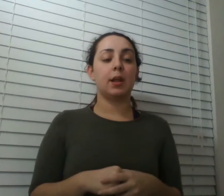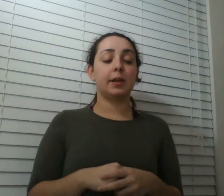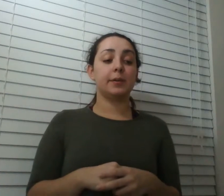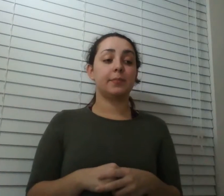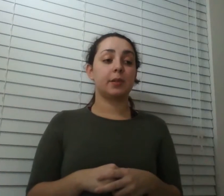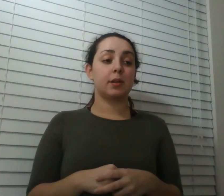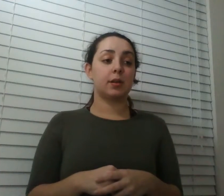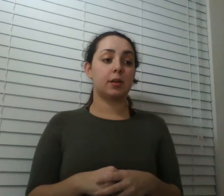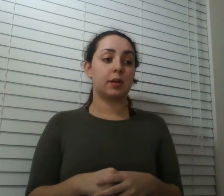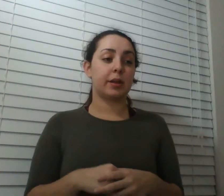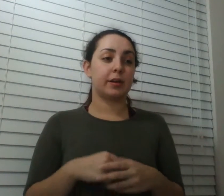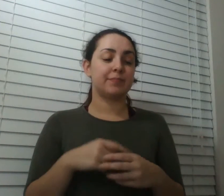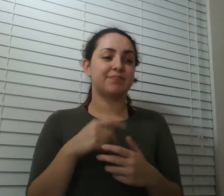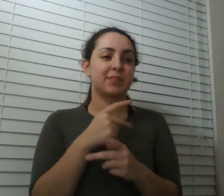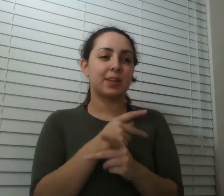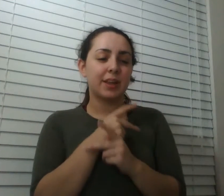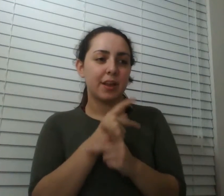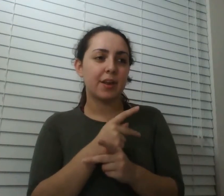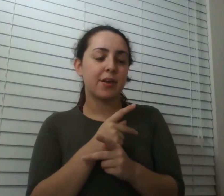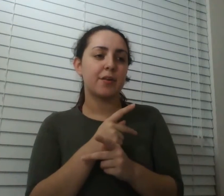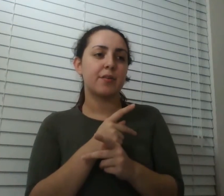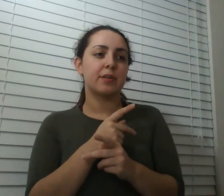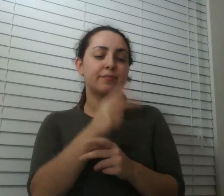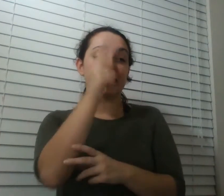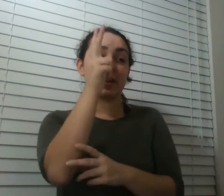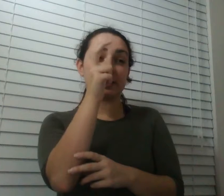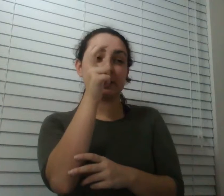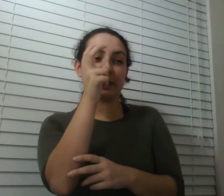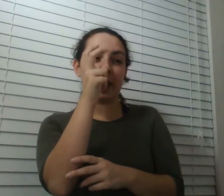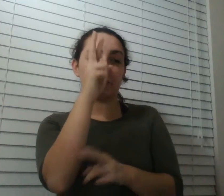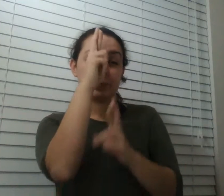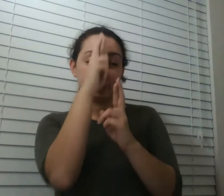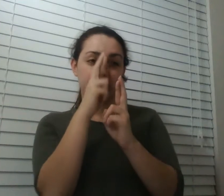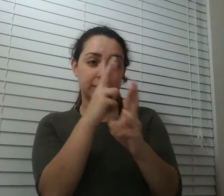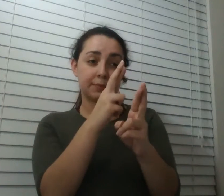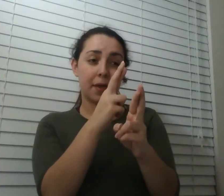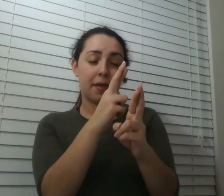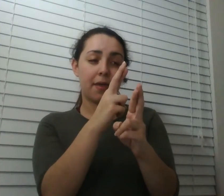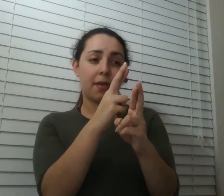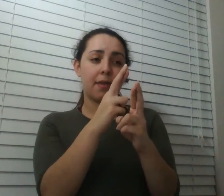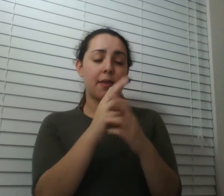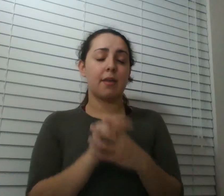with a deep respect right is oddly enough to treat them objectively